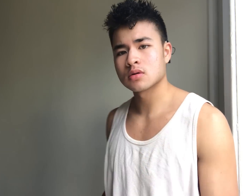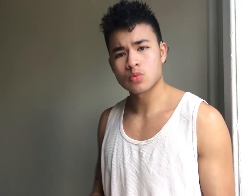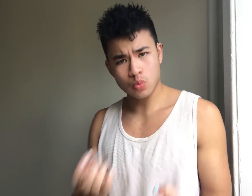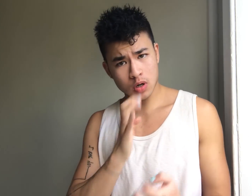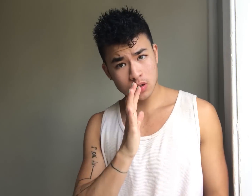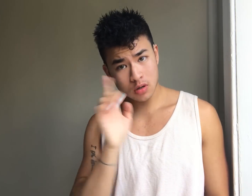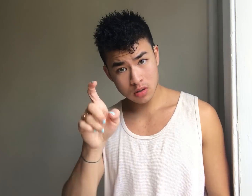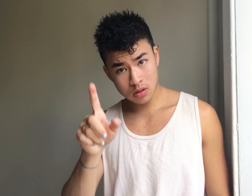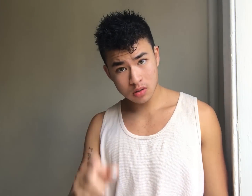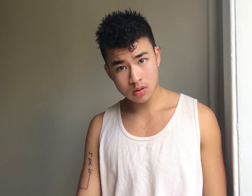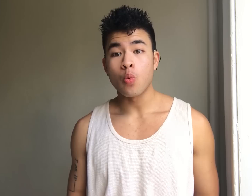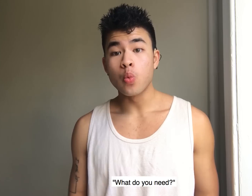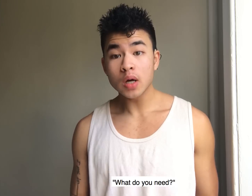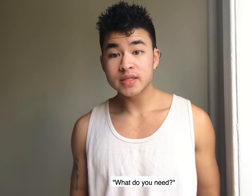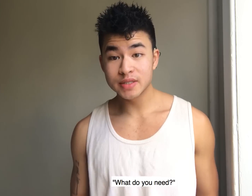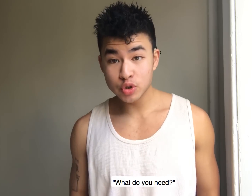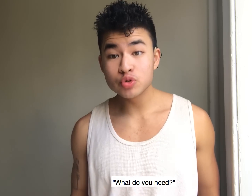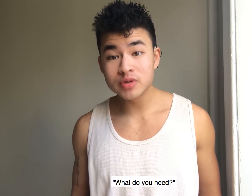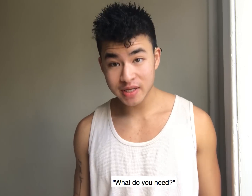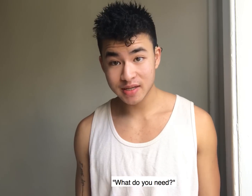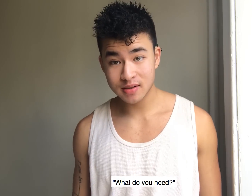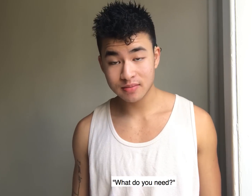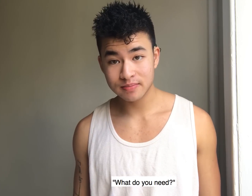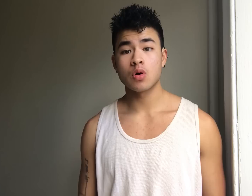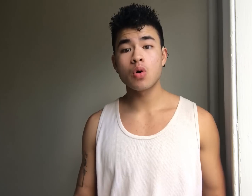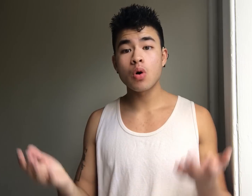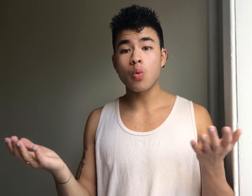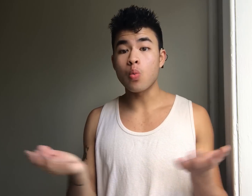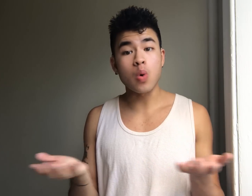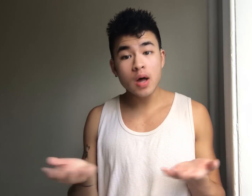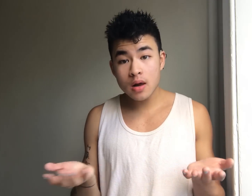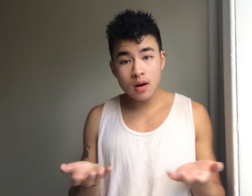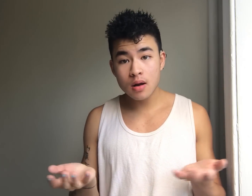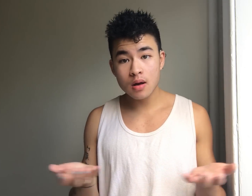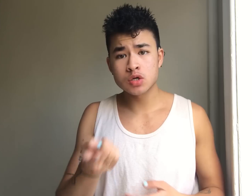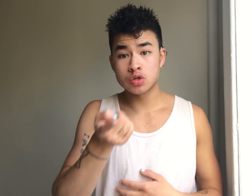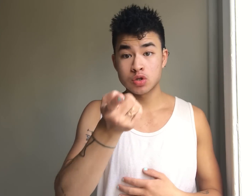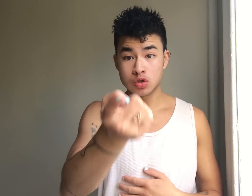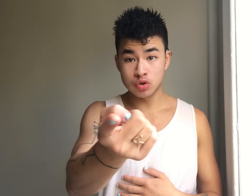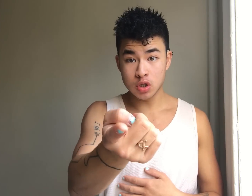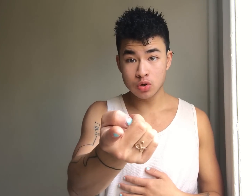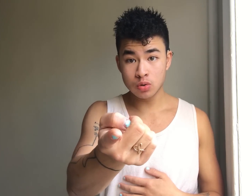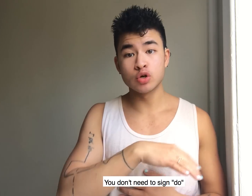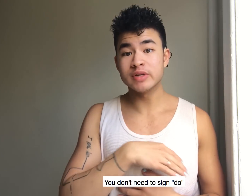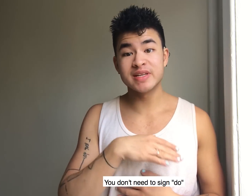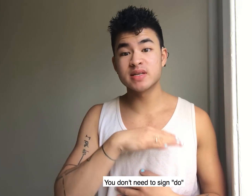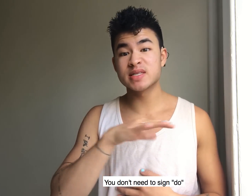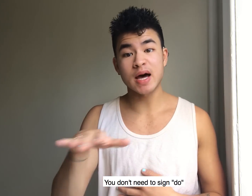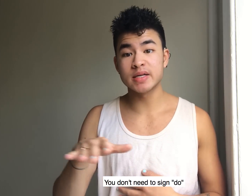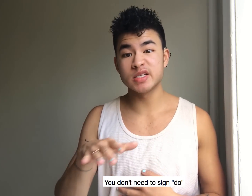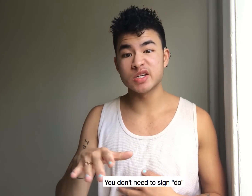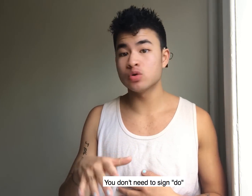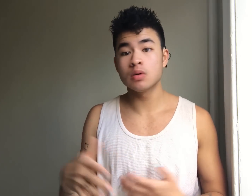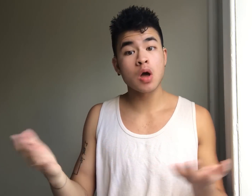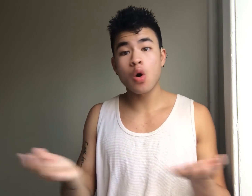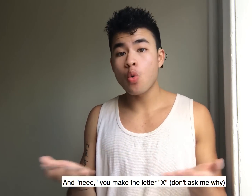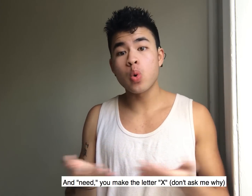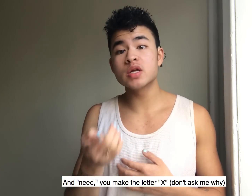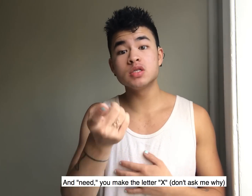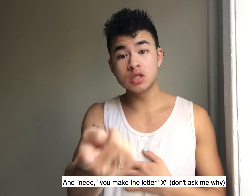one talk what do you need what do you you don't need to sign do what do